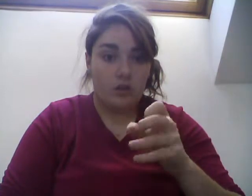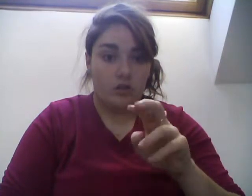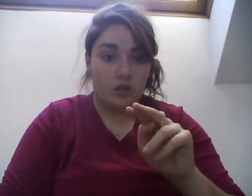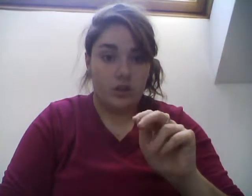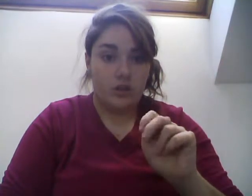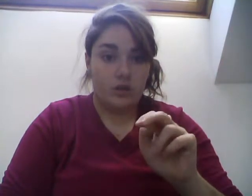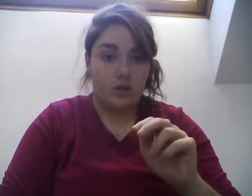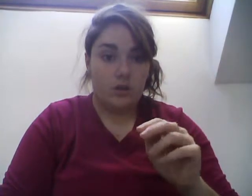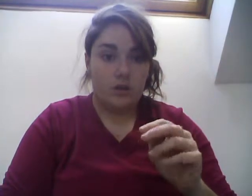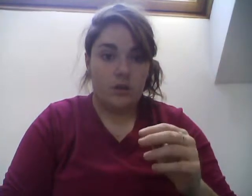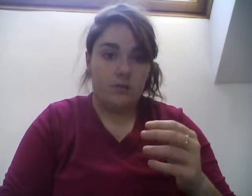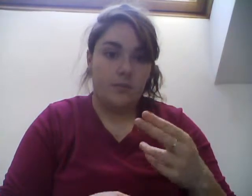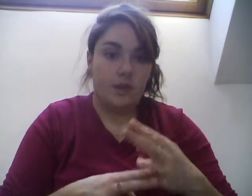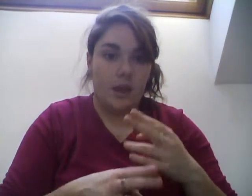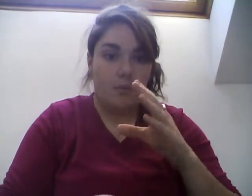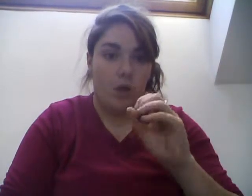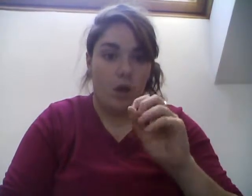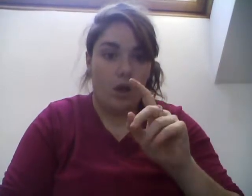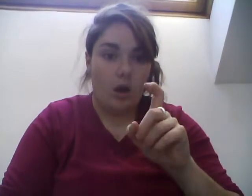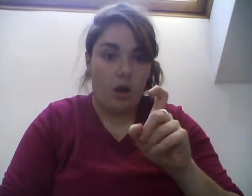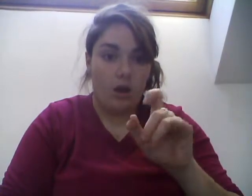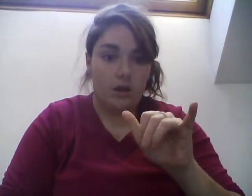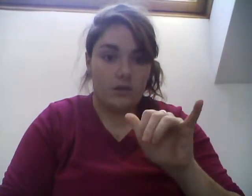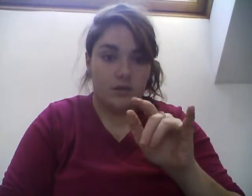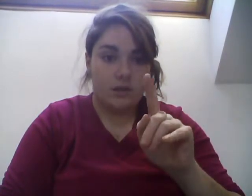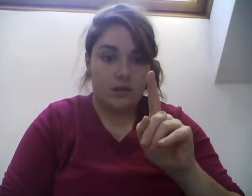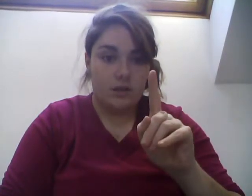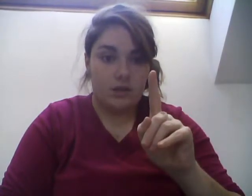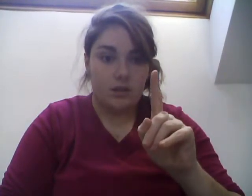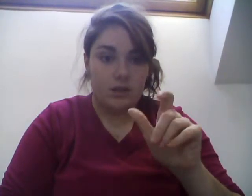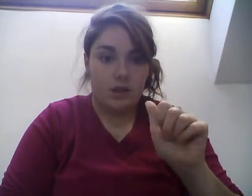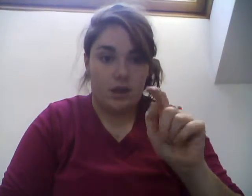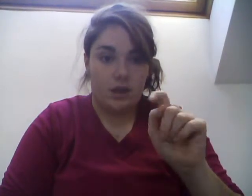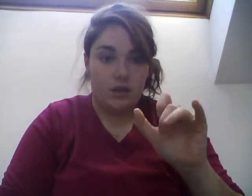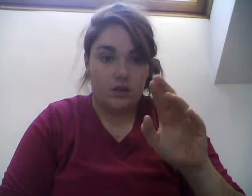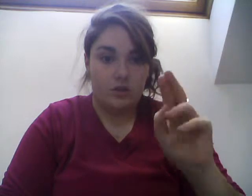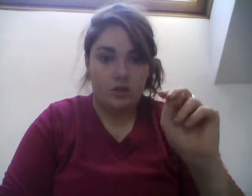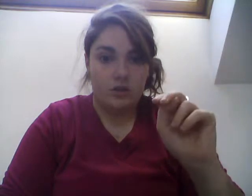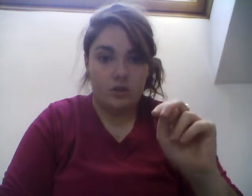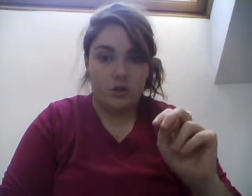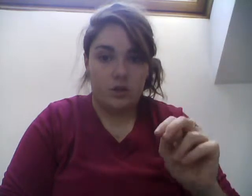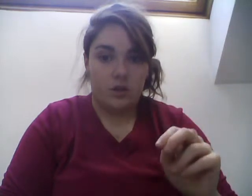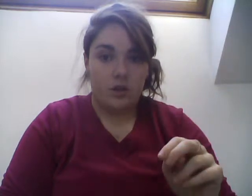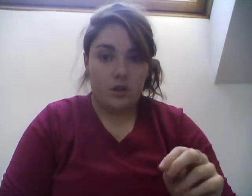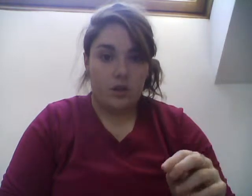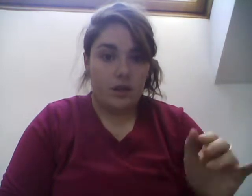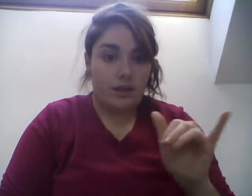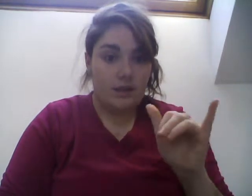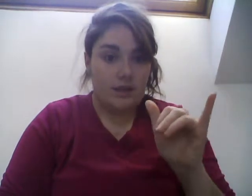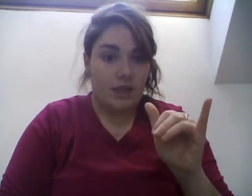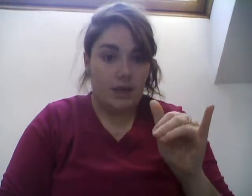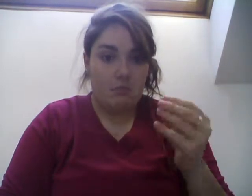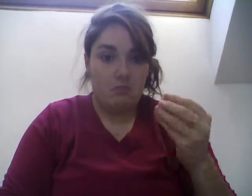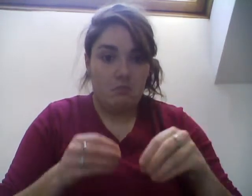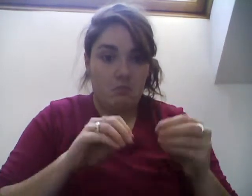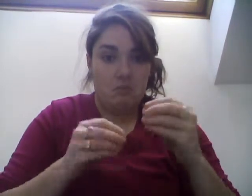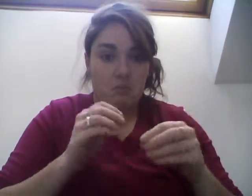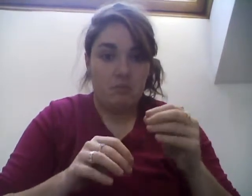And we see the exact opposite ingredients coming out. So those materials can then be